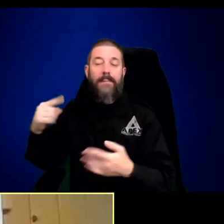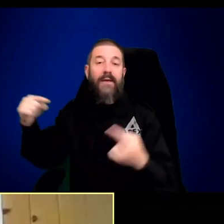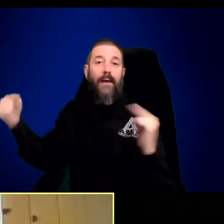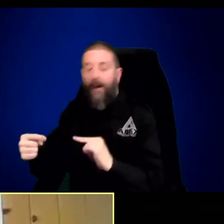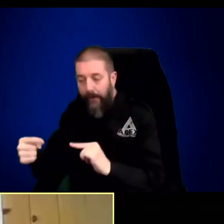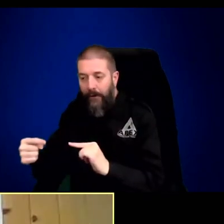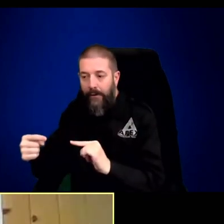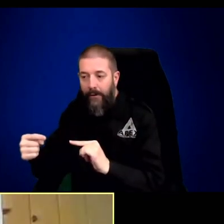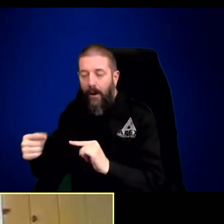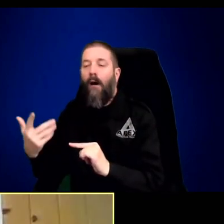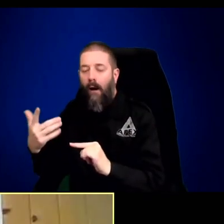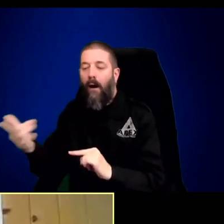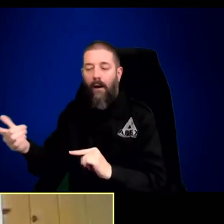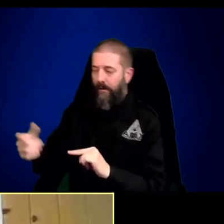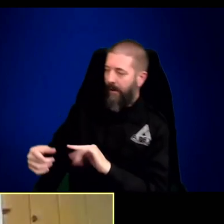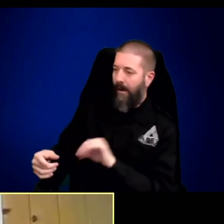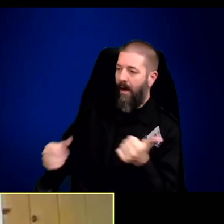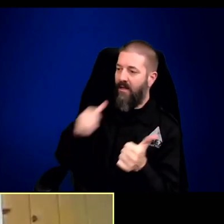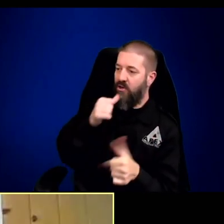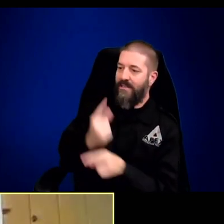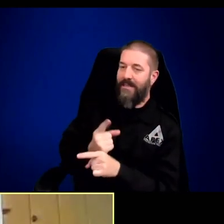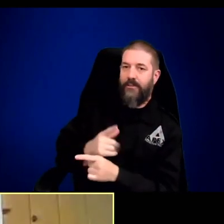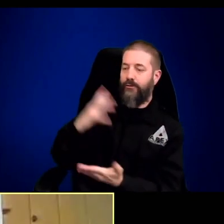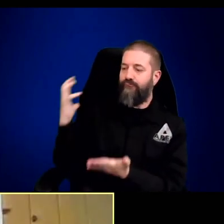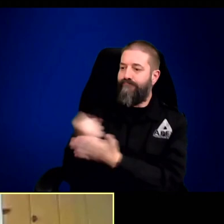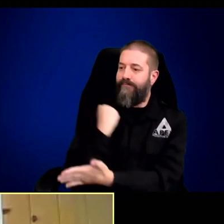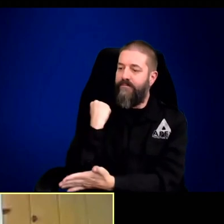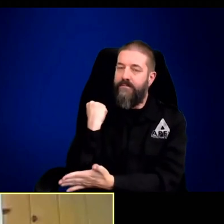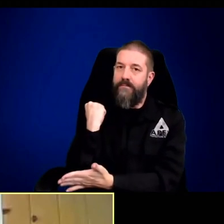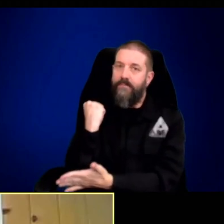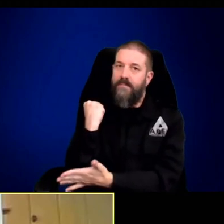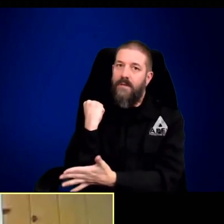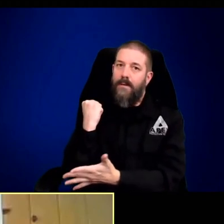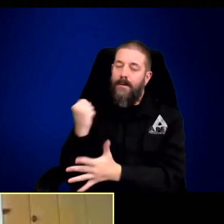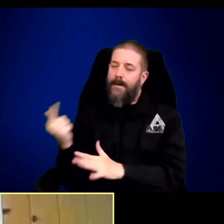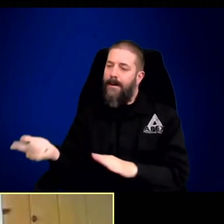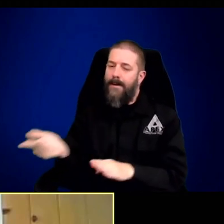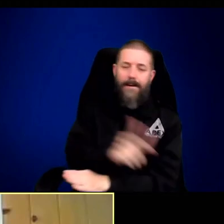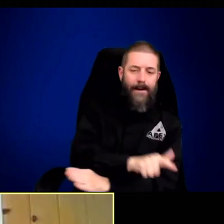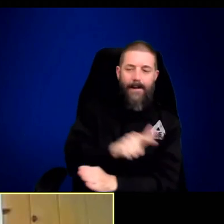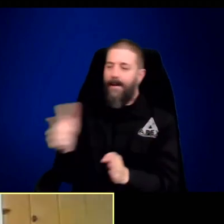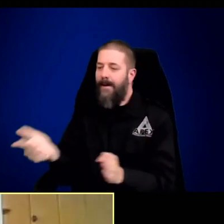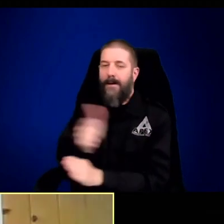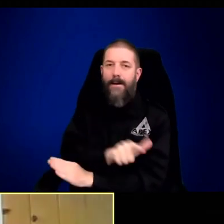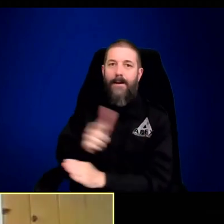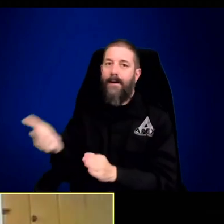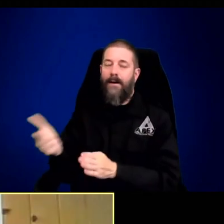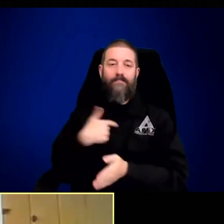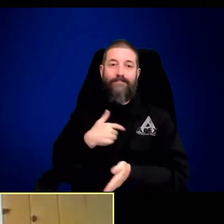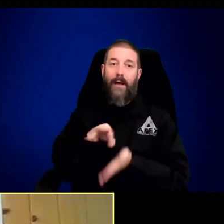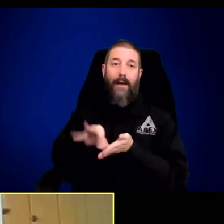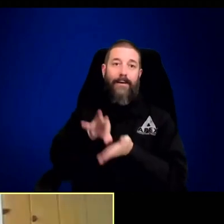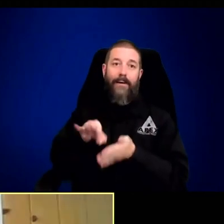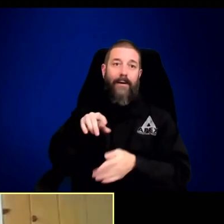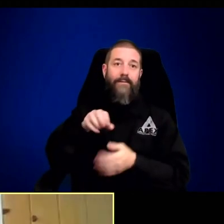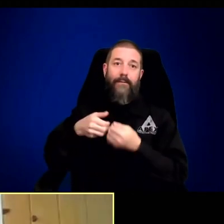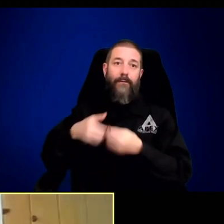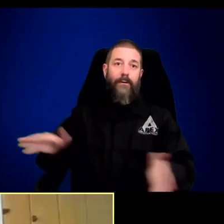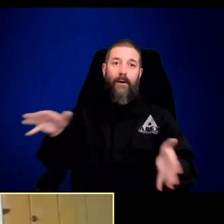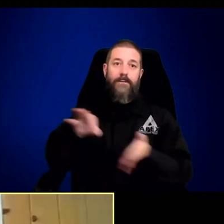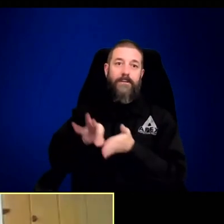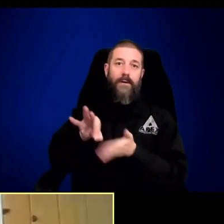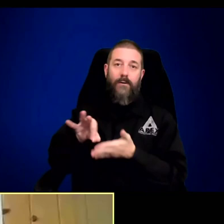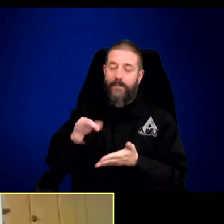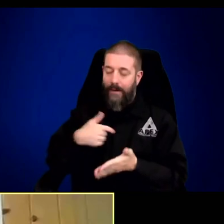969. And they fought all the time like cats and dogs. So, there would be a period where one sister would take over. Then